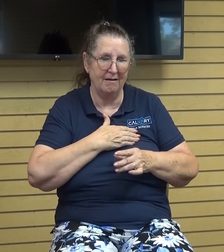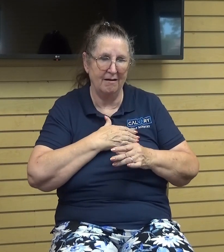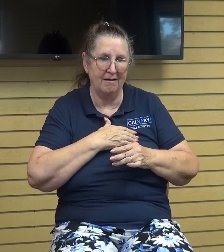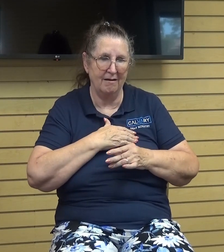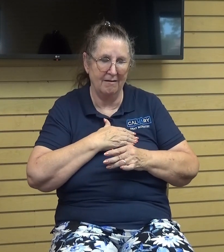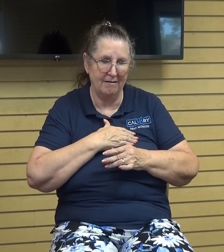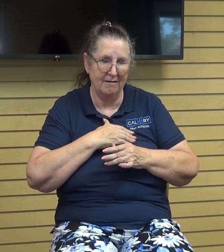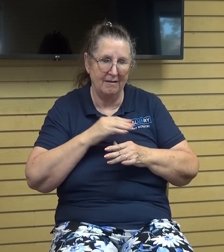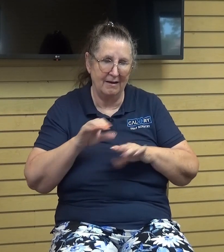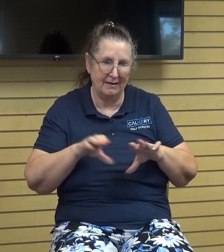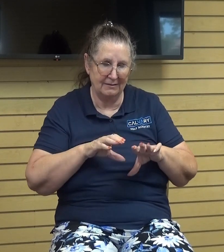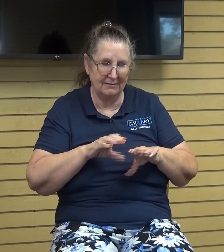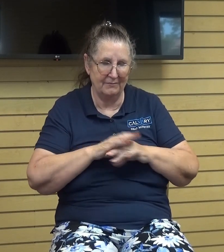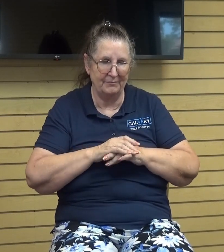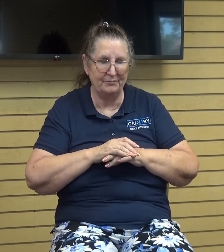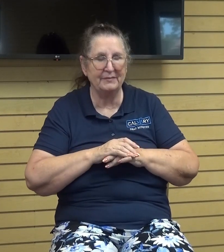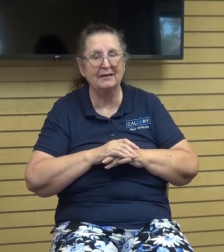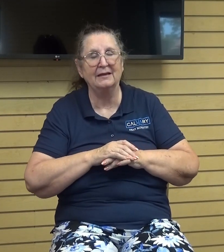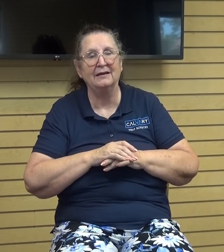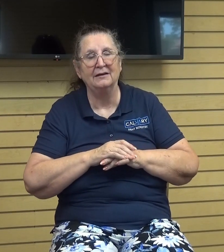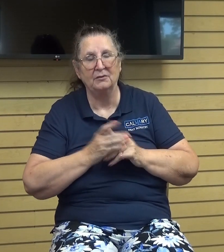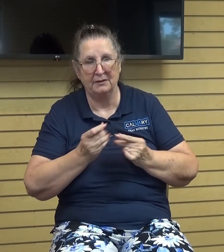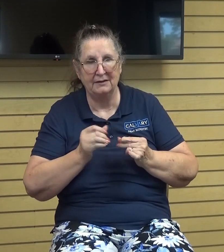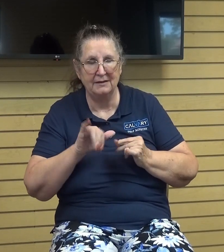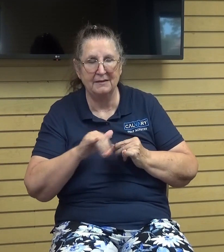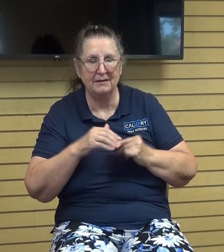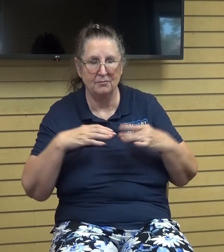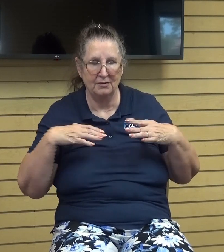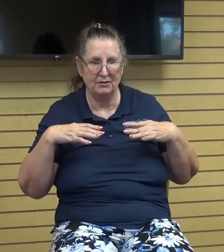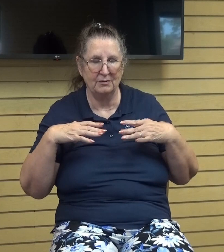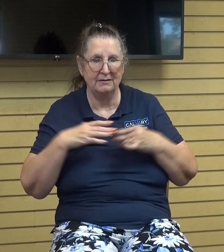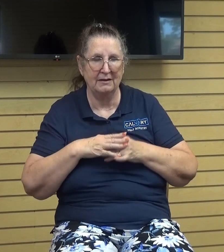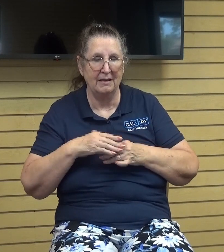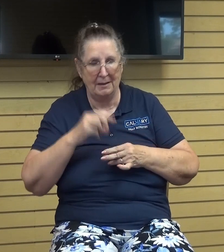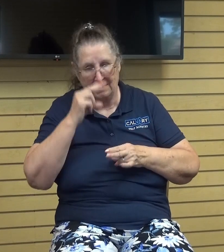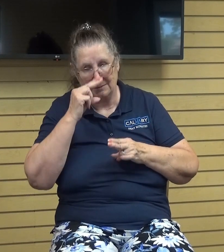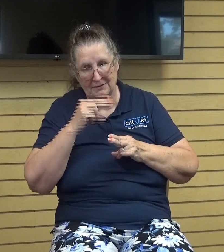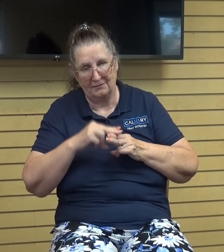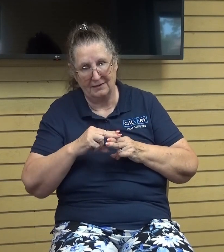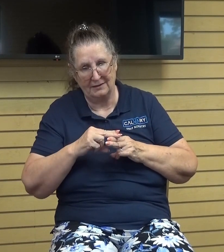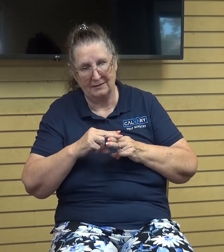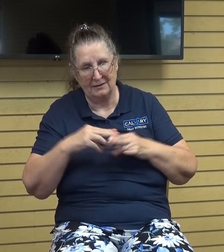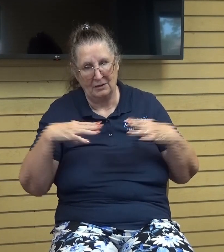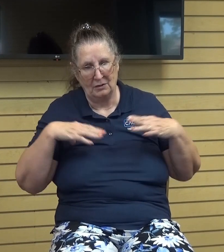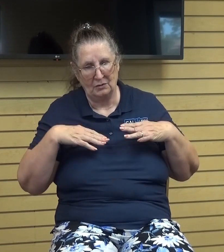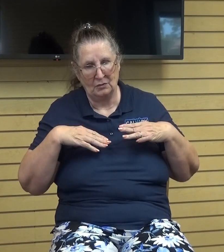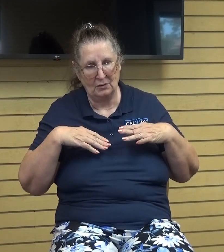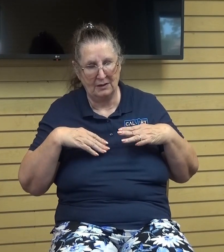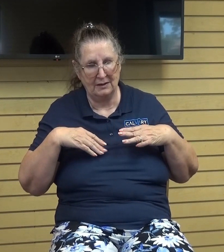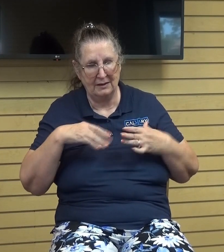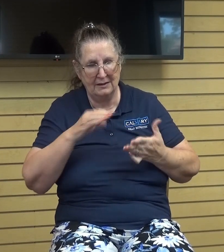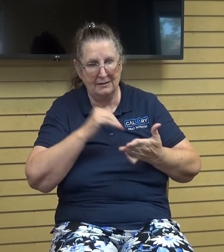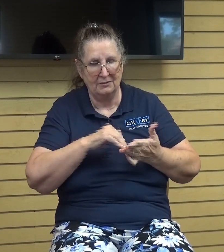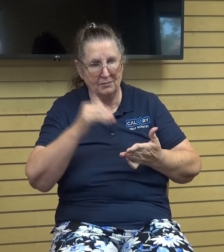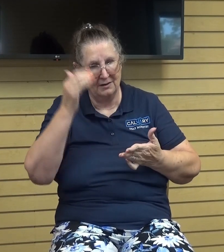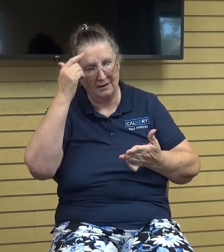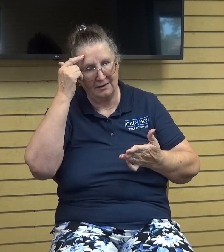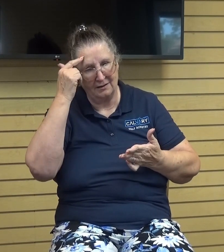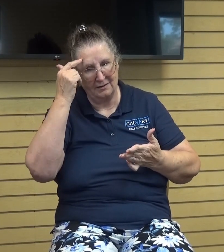and it was so funny because um the retreat center we thought we were going to have enough and you know financial because money's a real thing